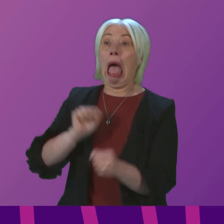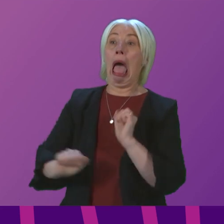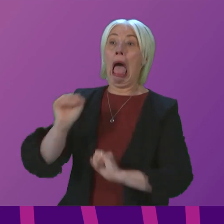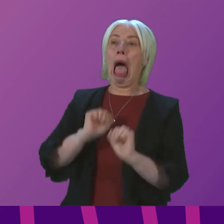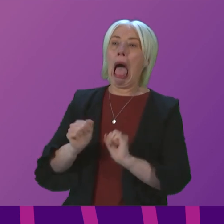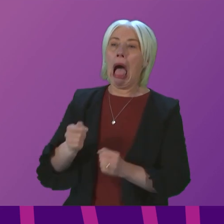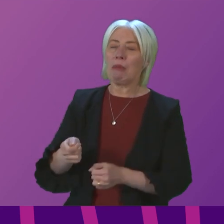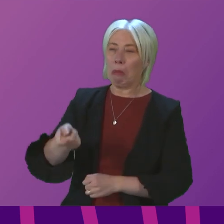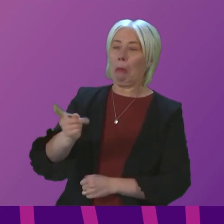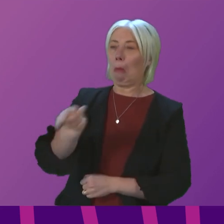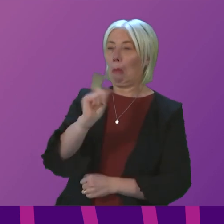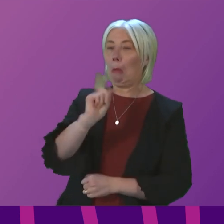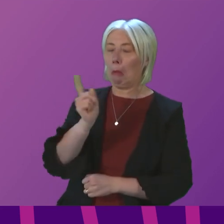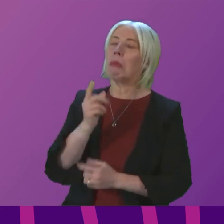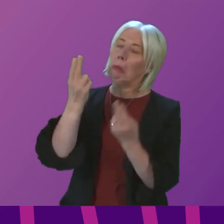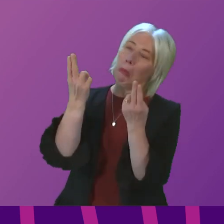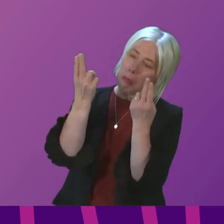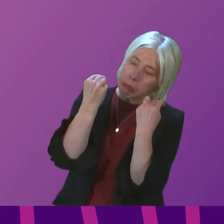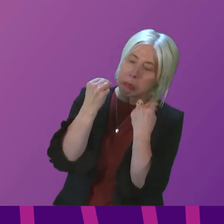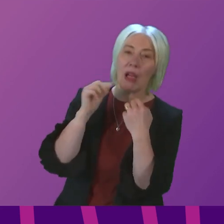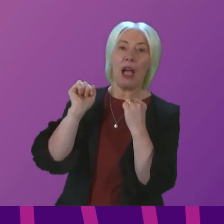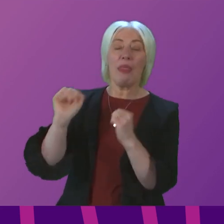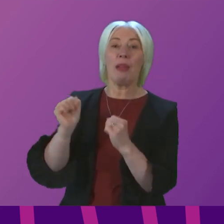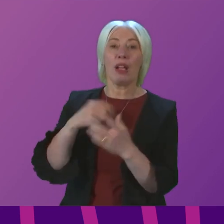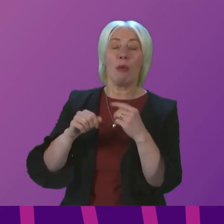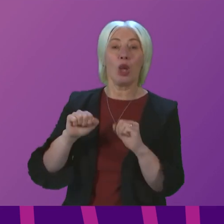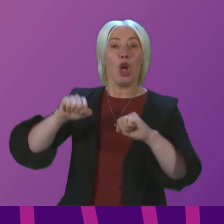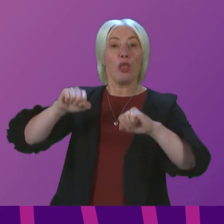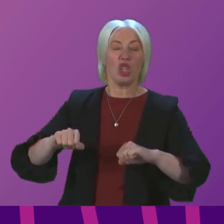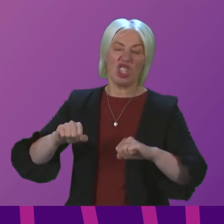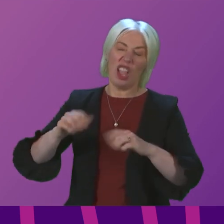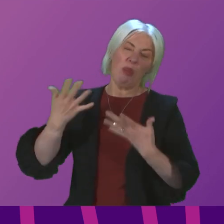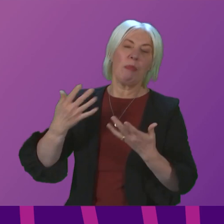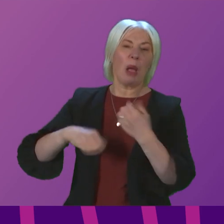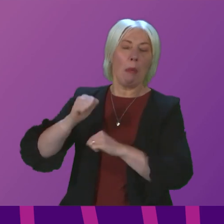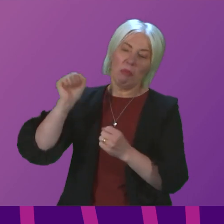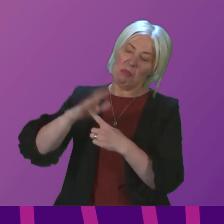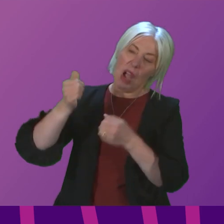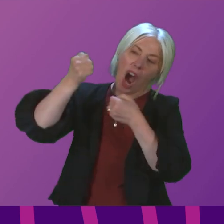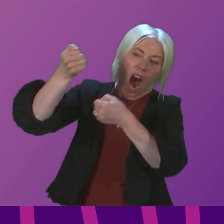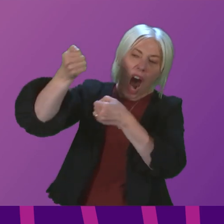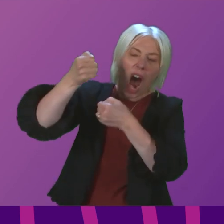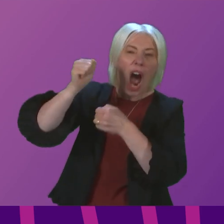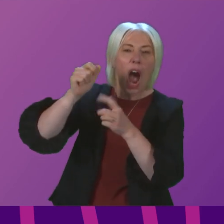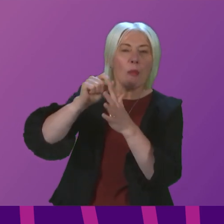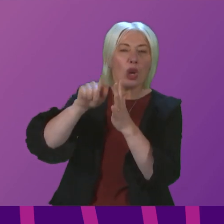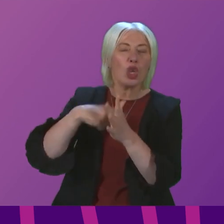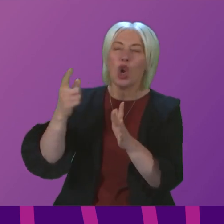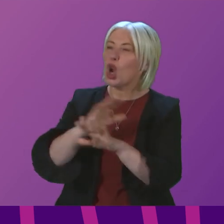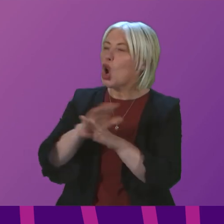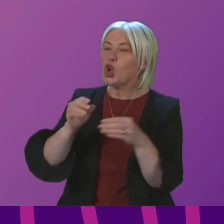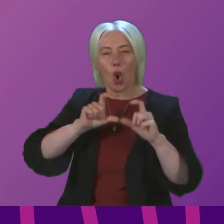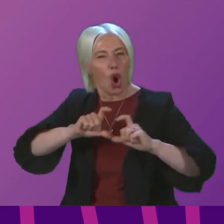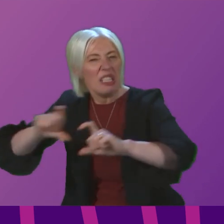into line and has just become the cheer leader in chief for Boris Johnson. No consistency, no principle,